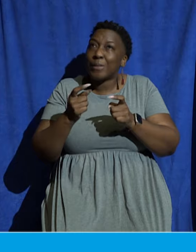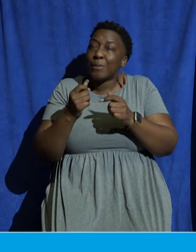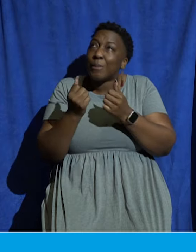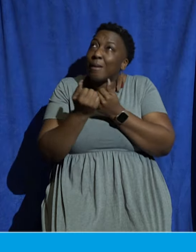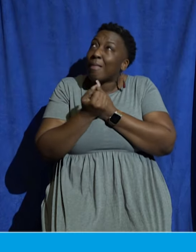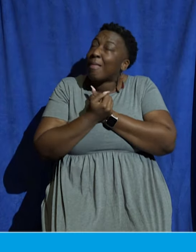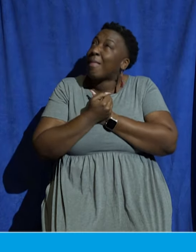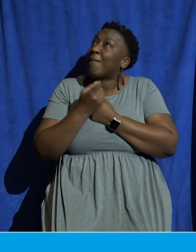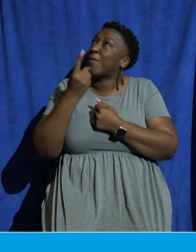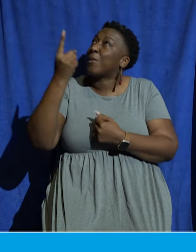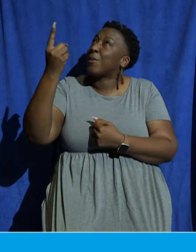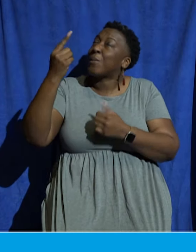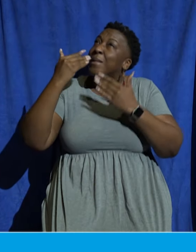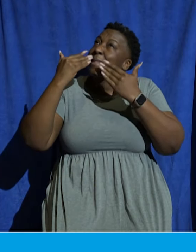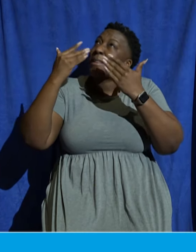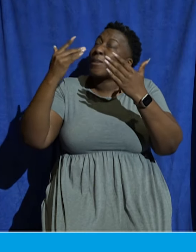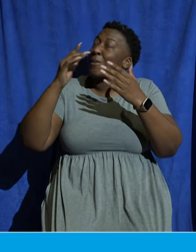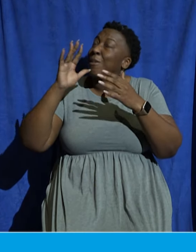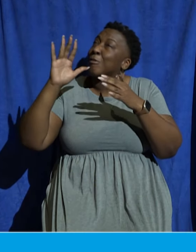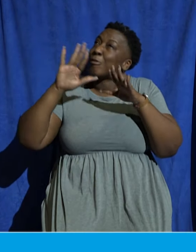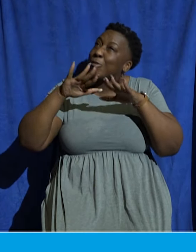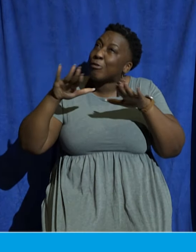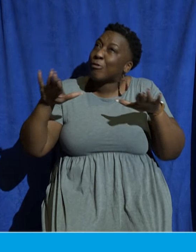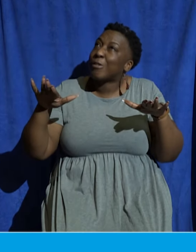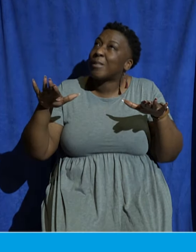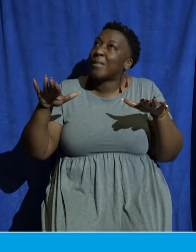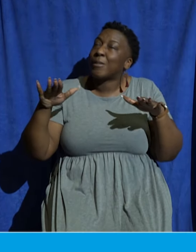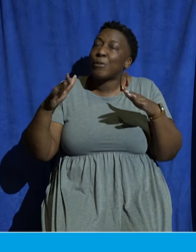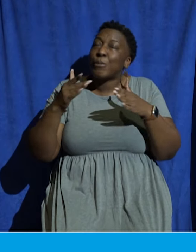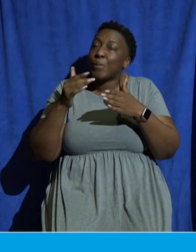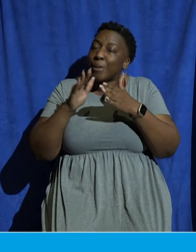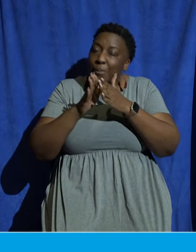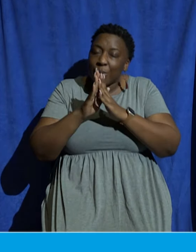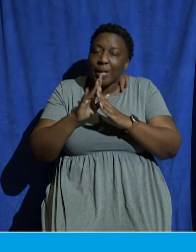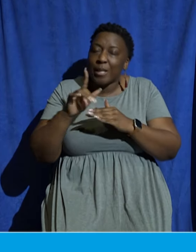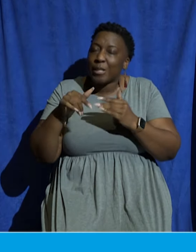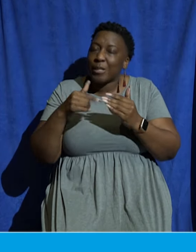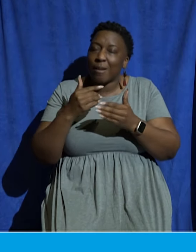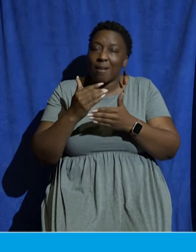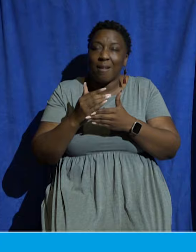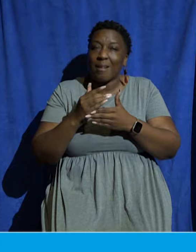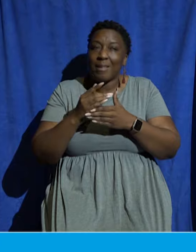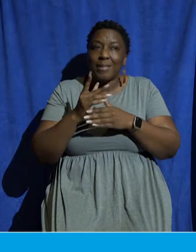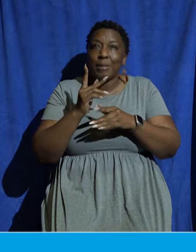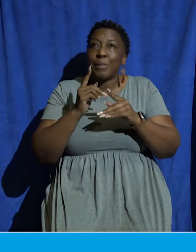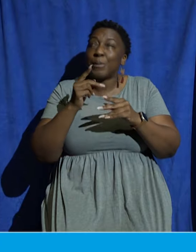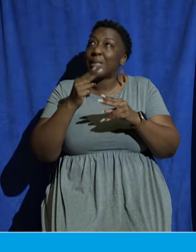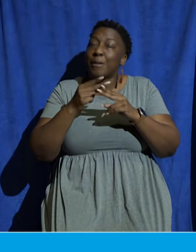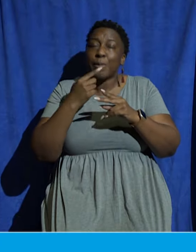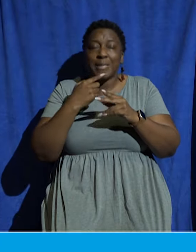us as your children. And we pray this all in Jesus' name and all God's children said together, Amen.